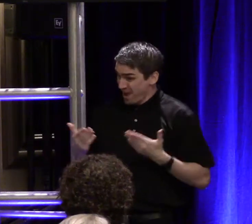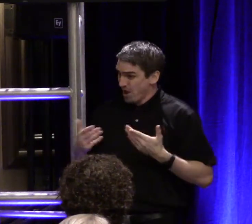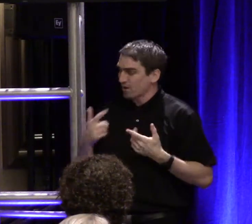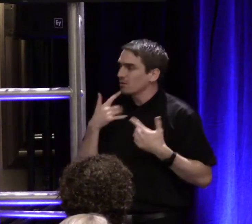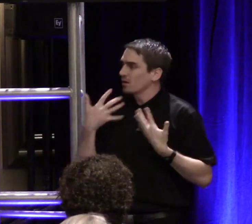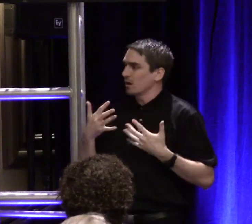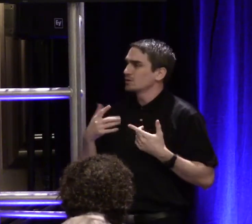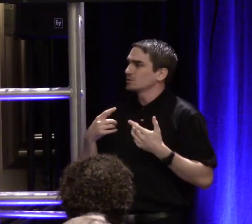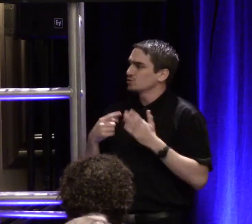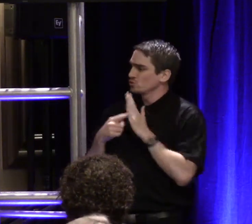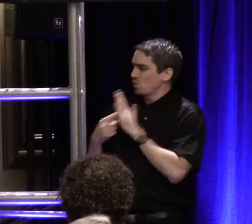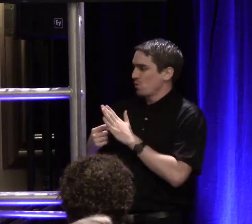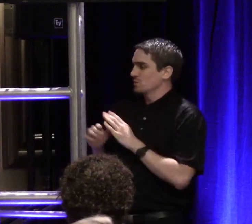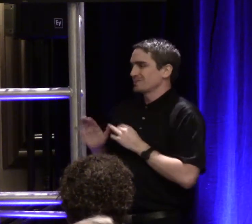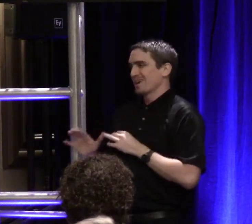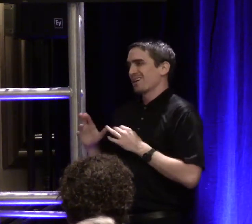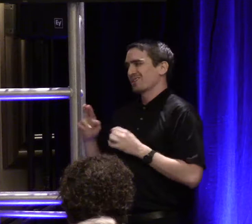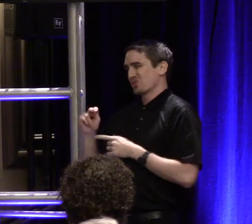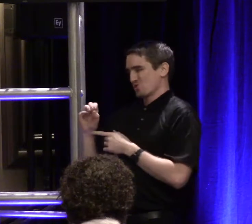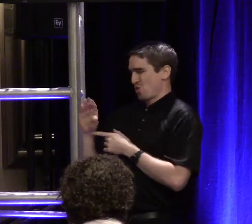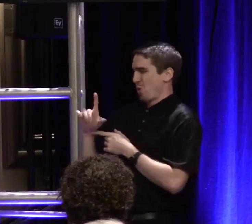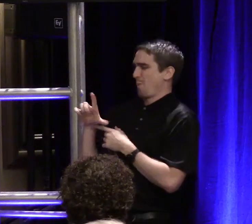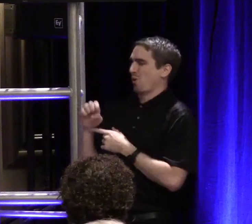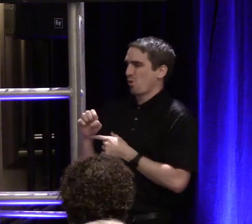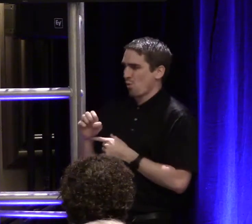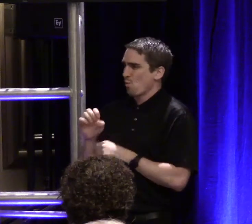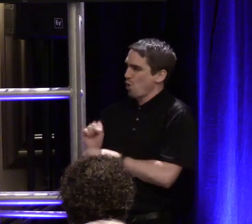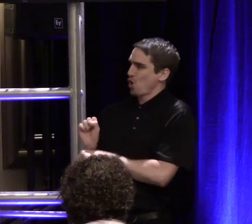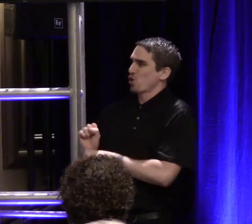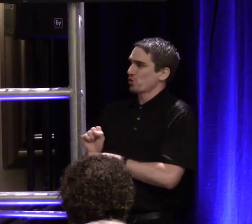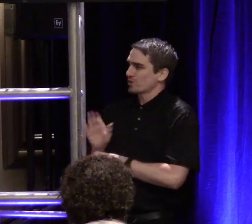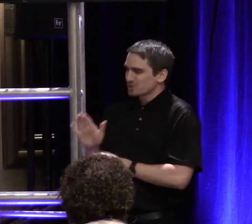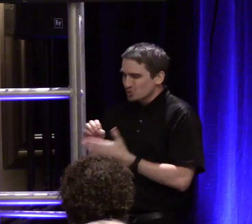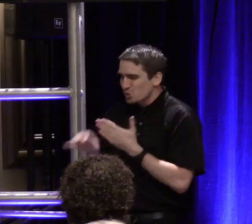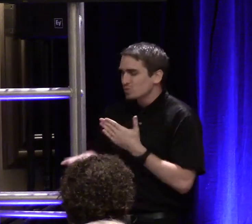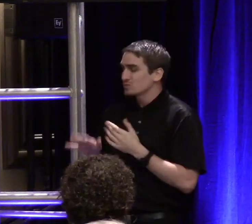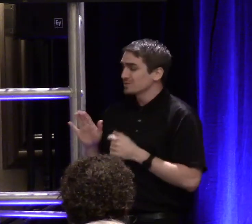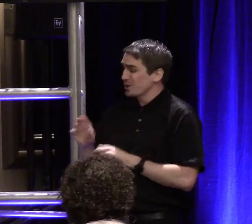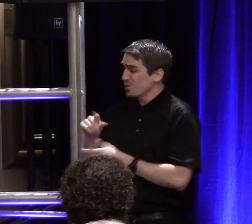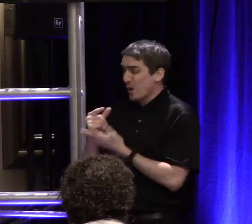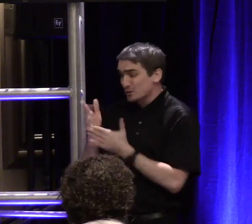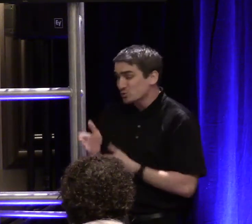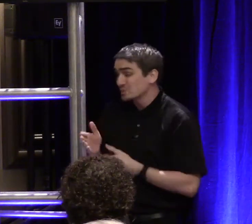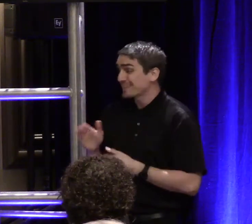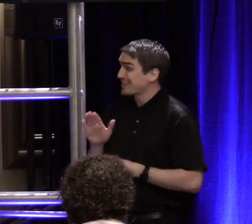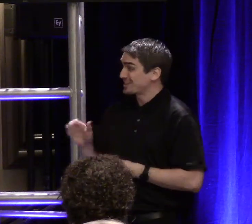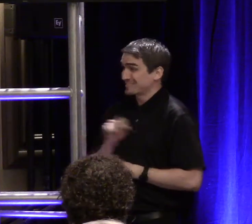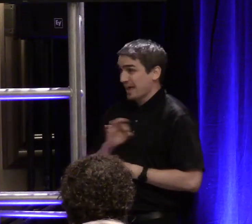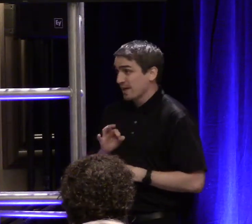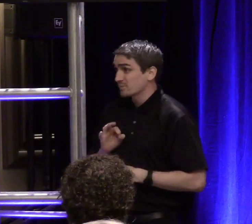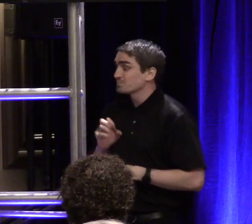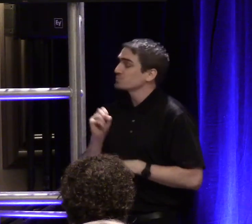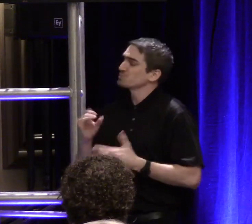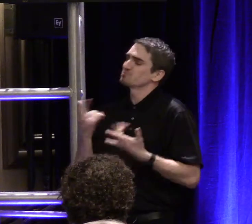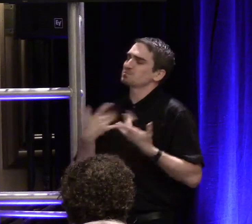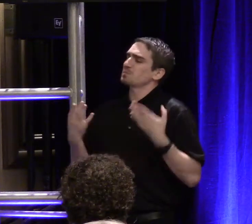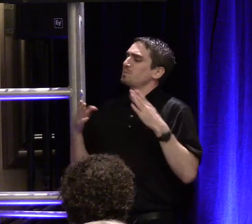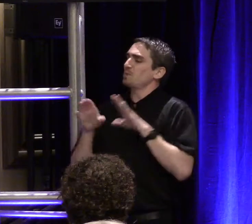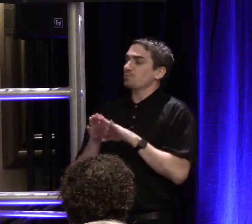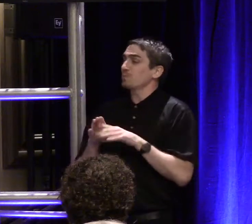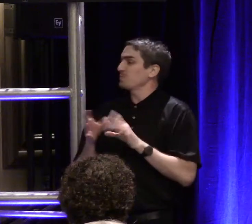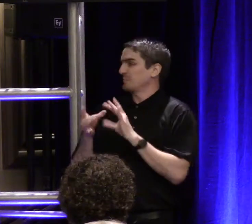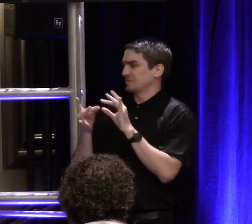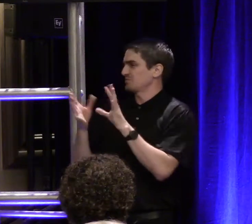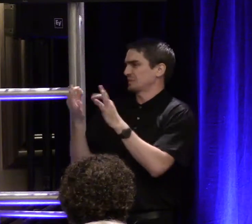of the Conklin Center, its students, its graduates, and its incredible staff. So, in conclusion, my message is simple, and that